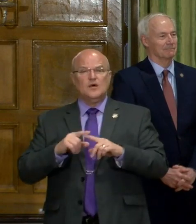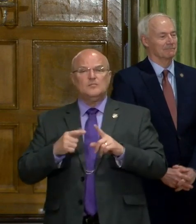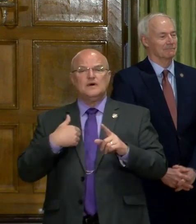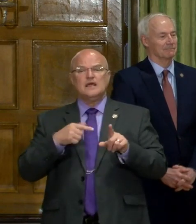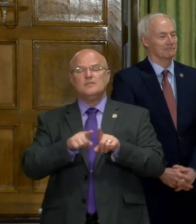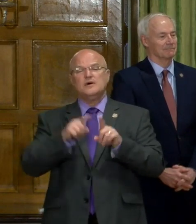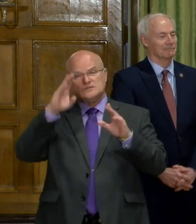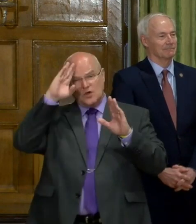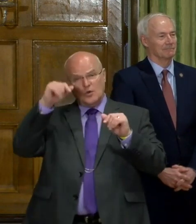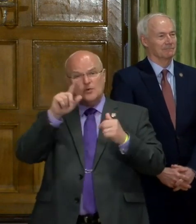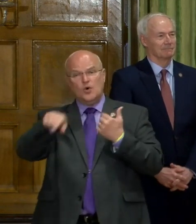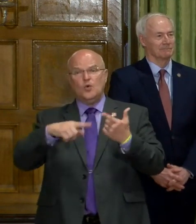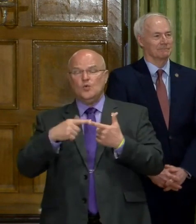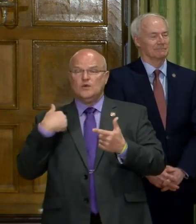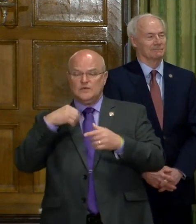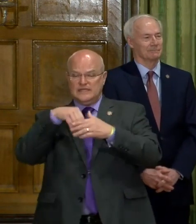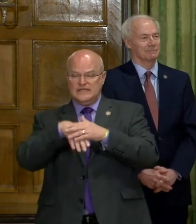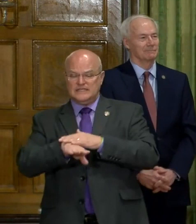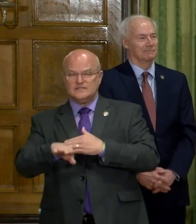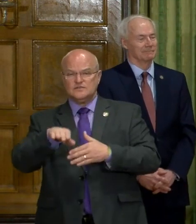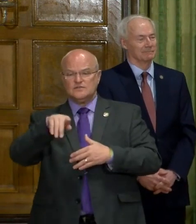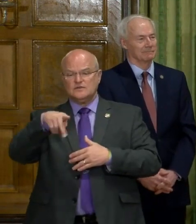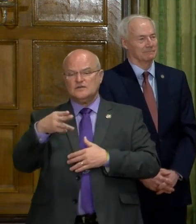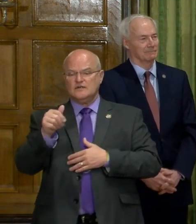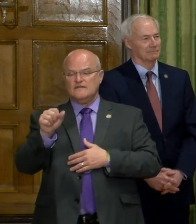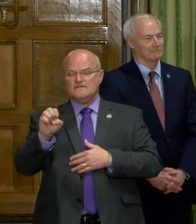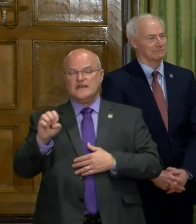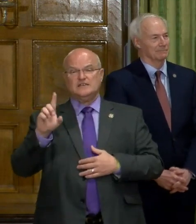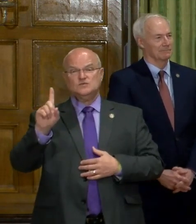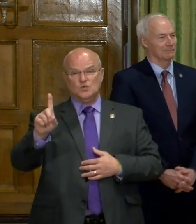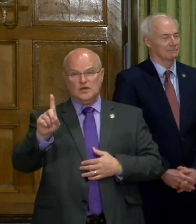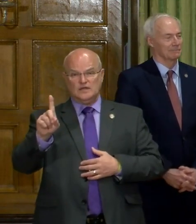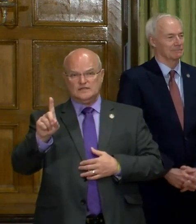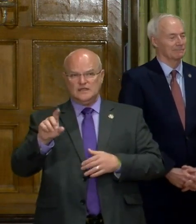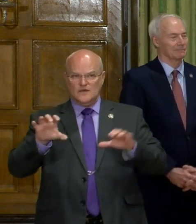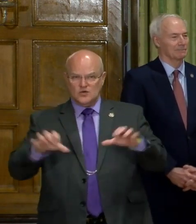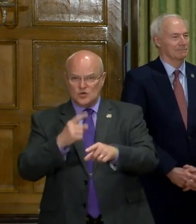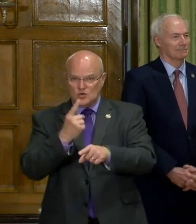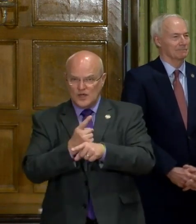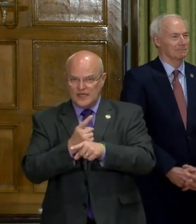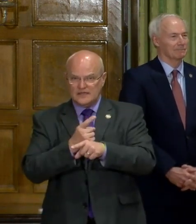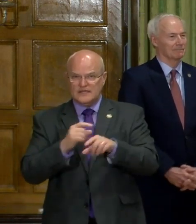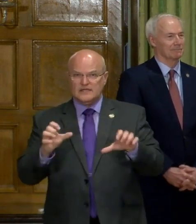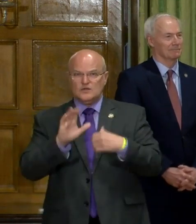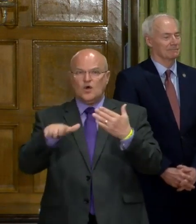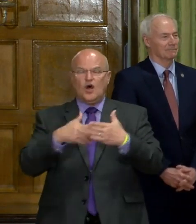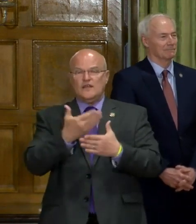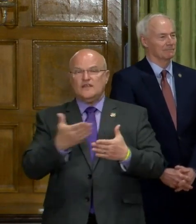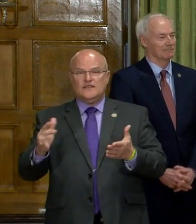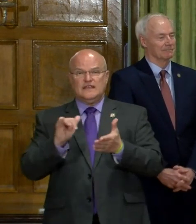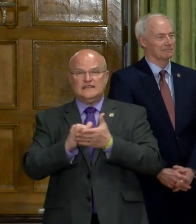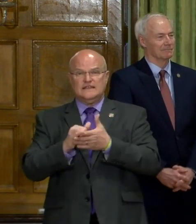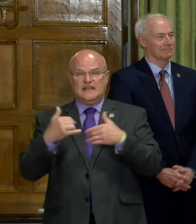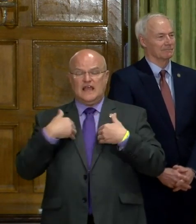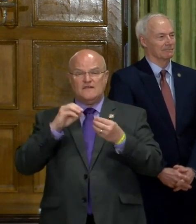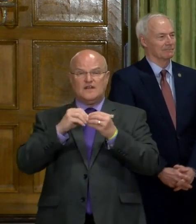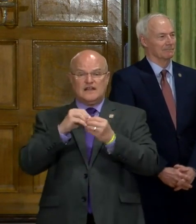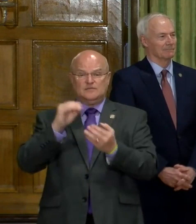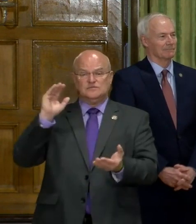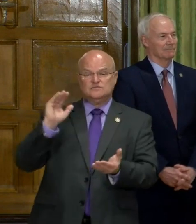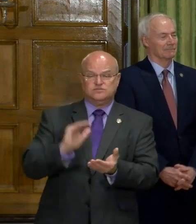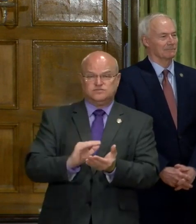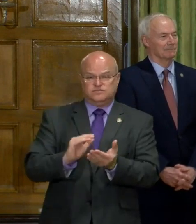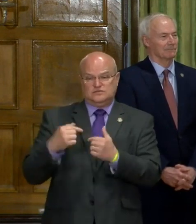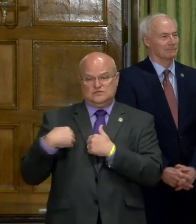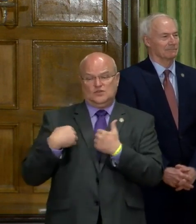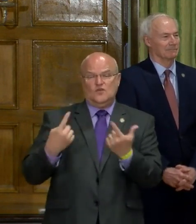But I'm also hoping that when we enter phase one, if we do it correctly, we continue to do all these things that have got our numbers down